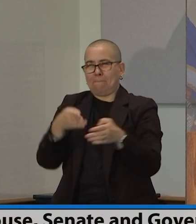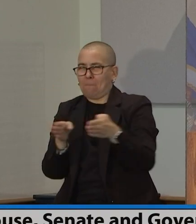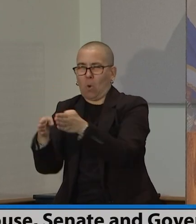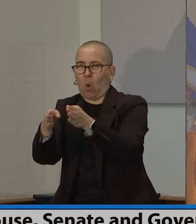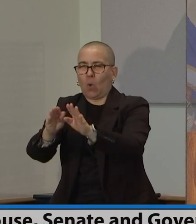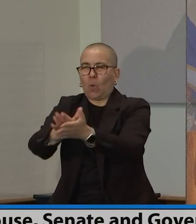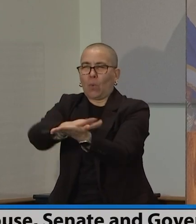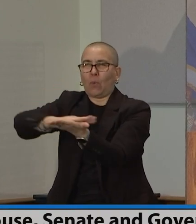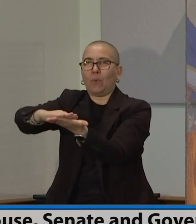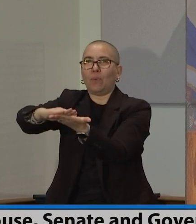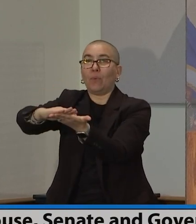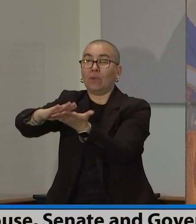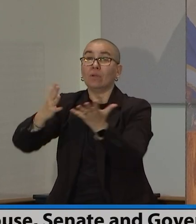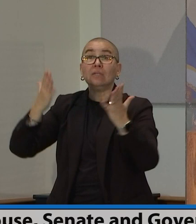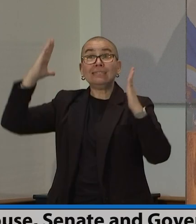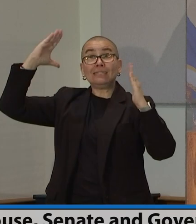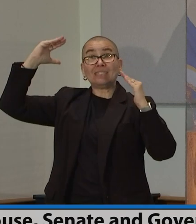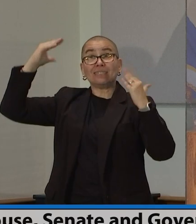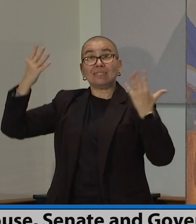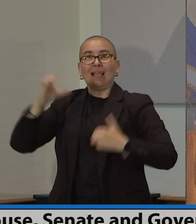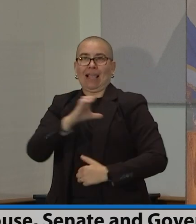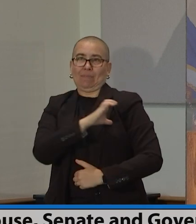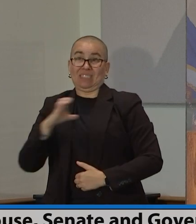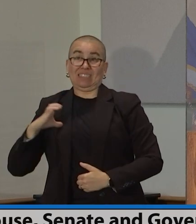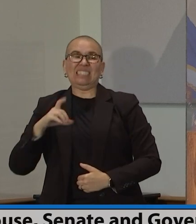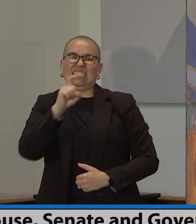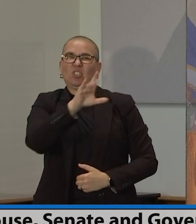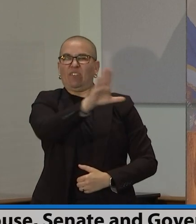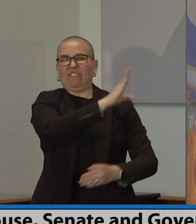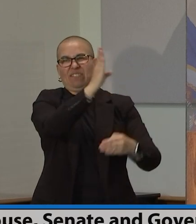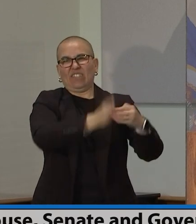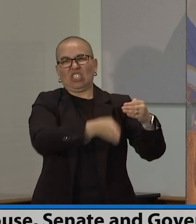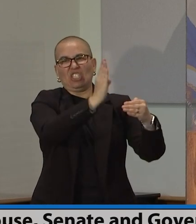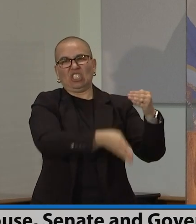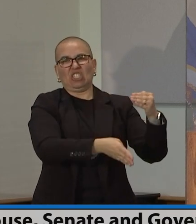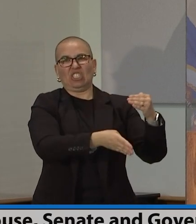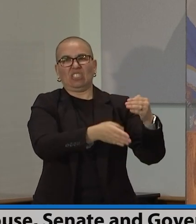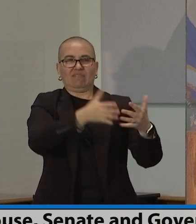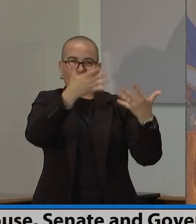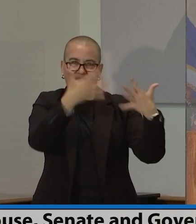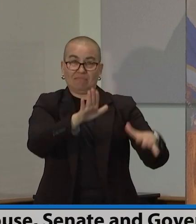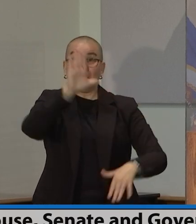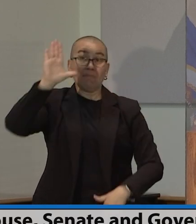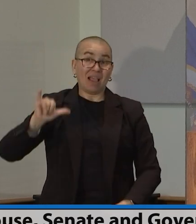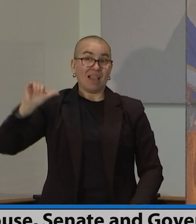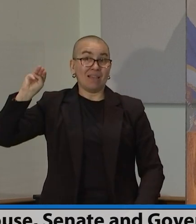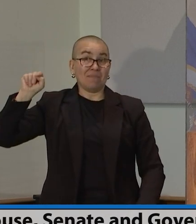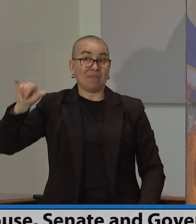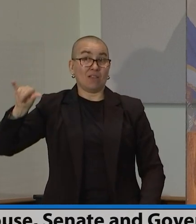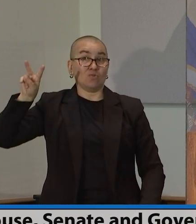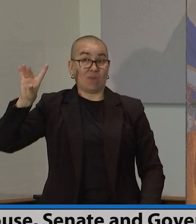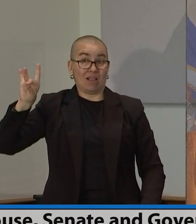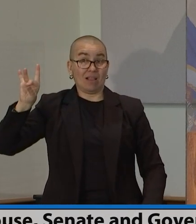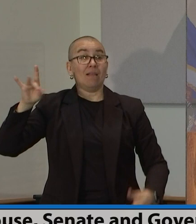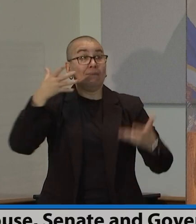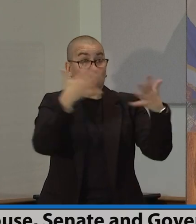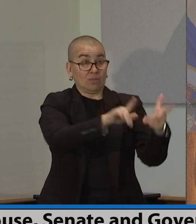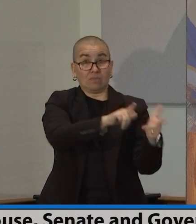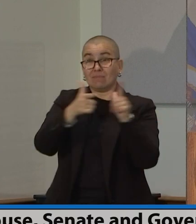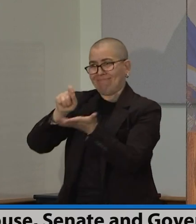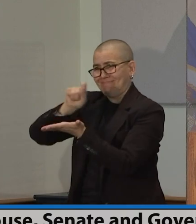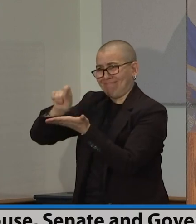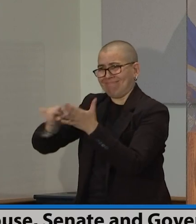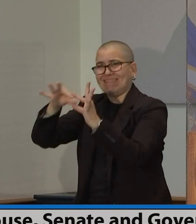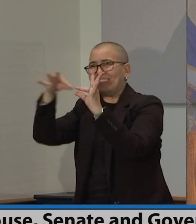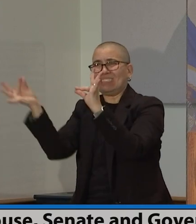say, their committees will get their work done by the 28th. We'll get these things drawn up by the 4th of June. We'll take care of some of these other issues that are out there. And